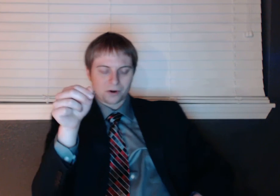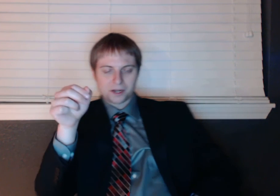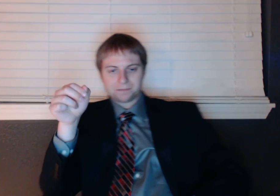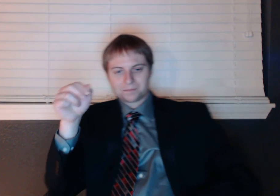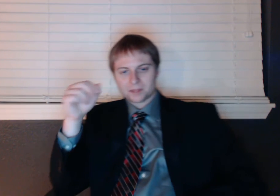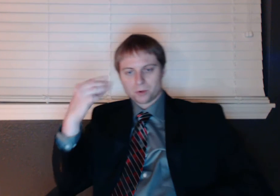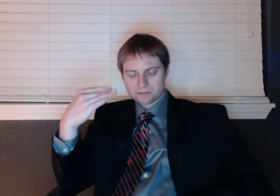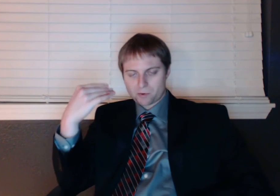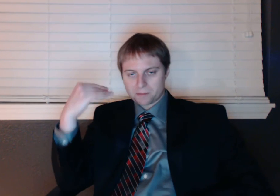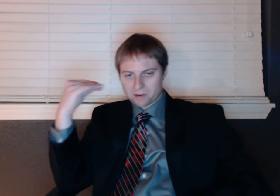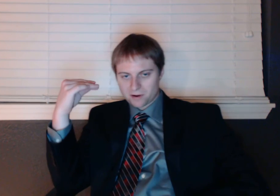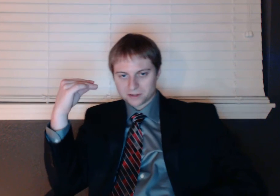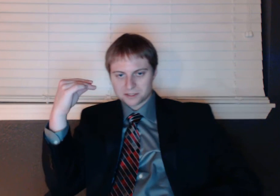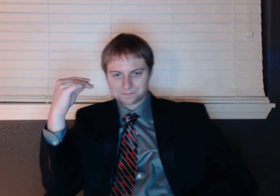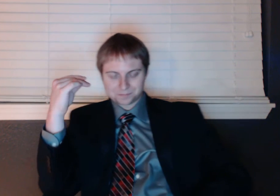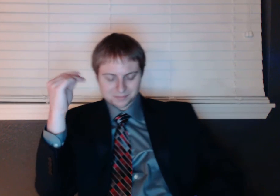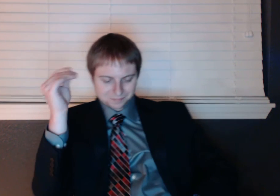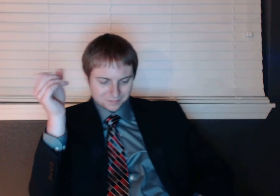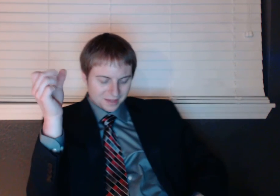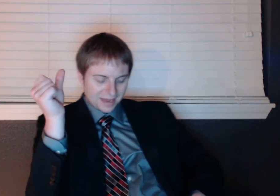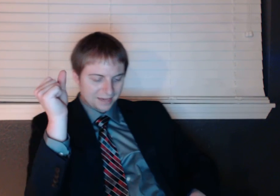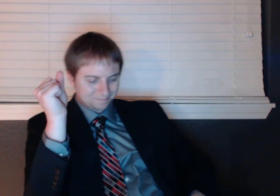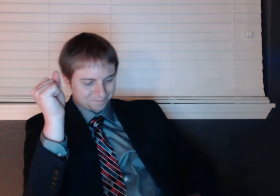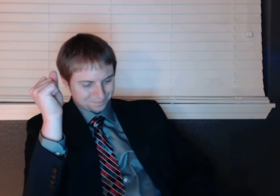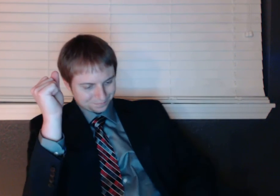story, the most important part that...